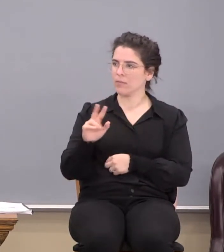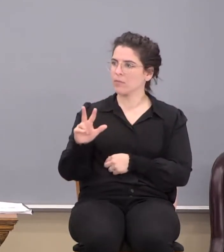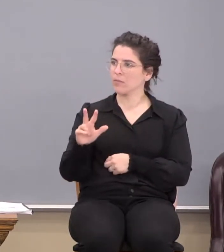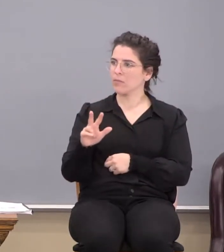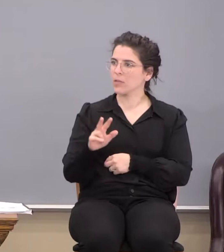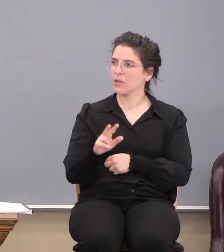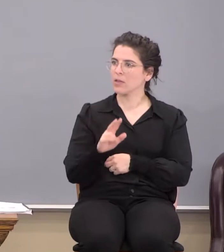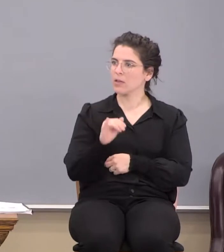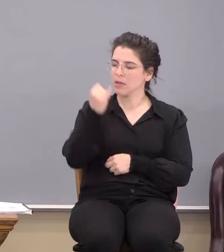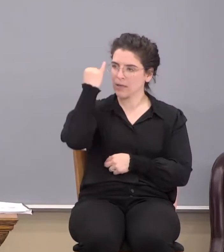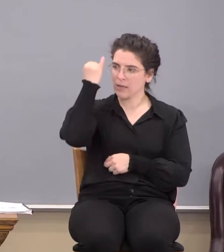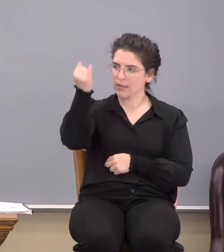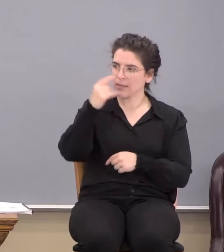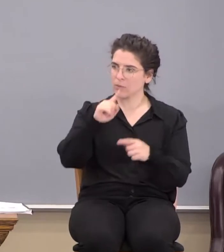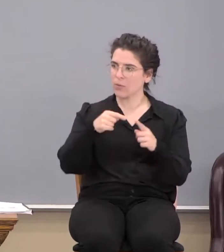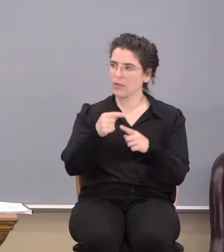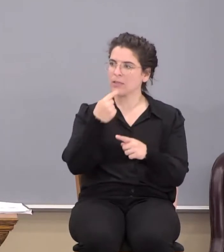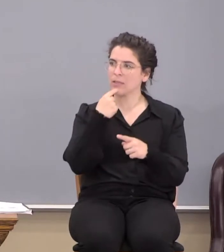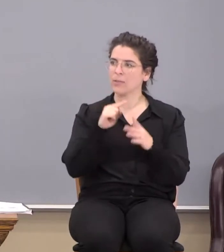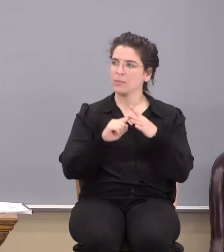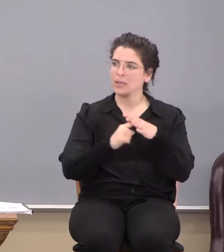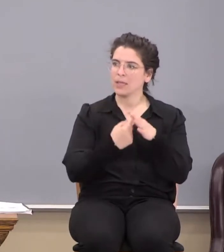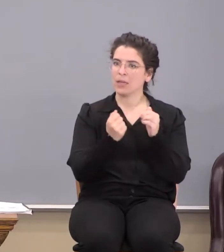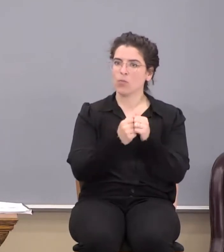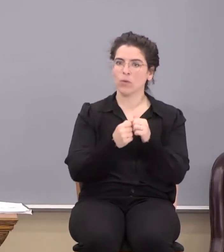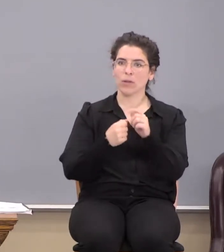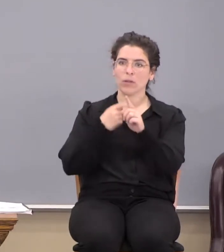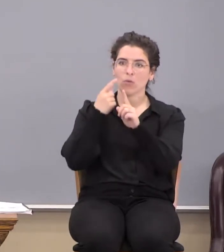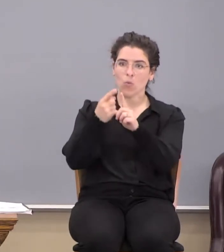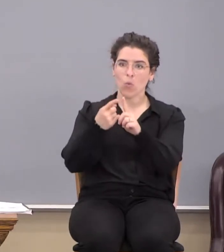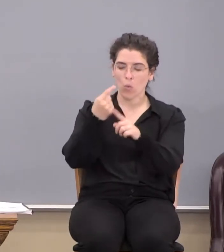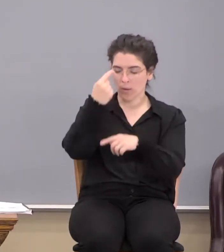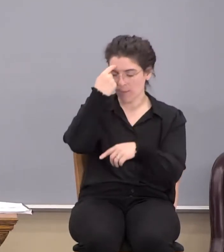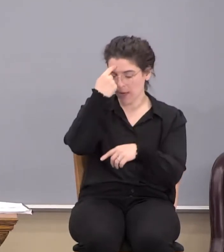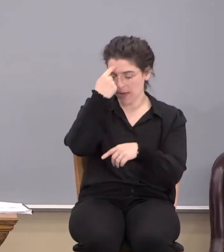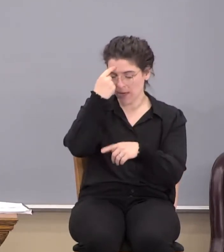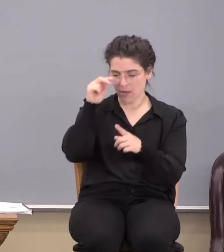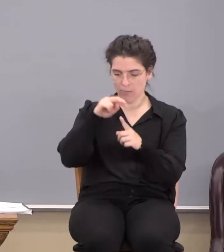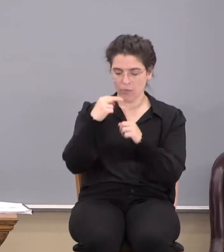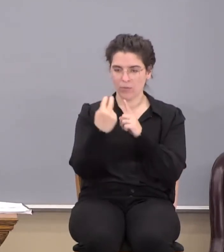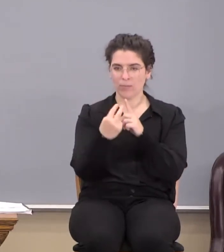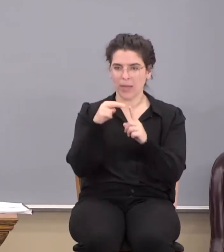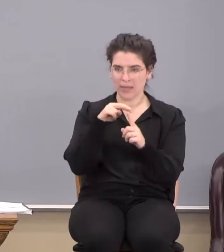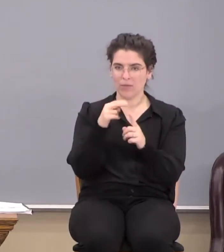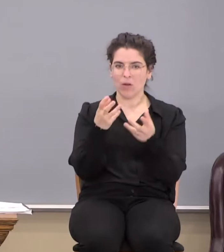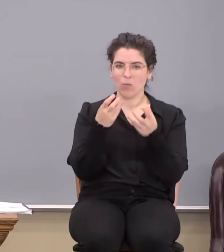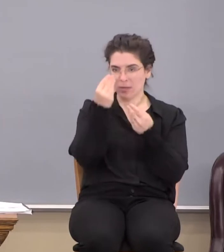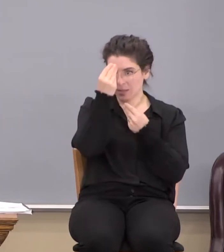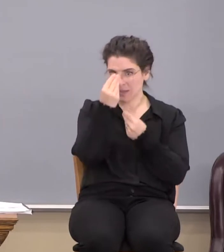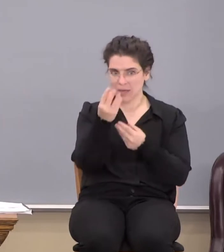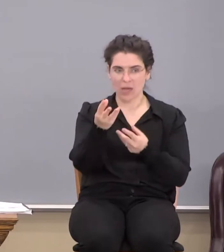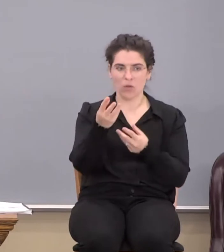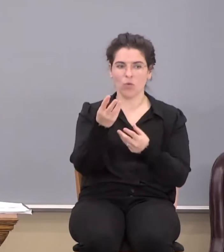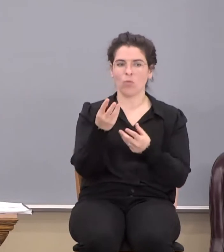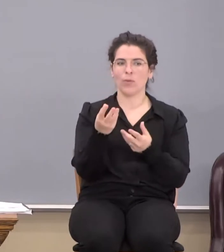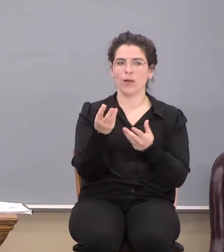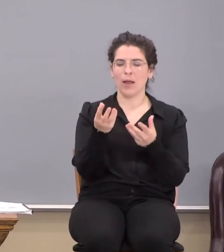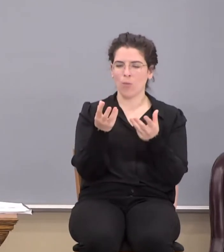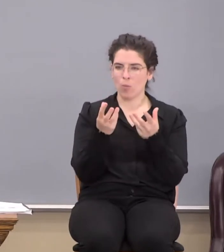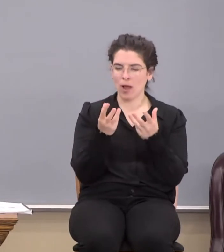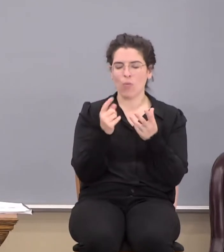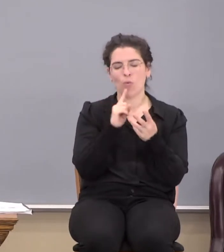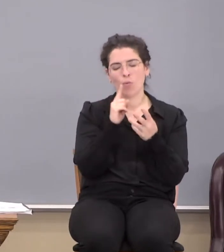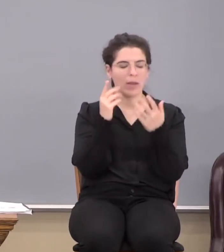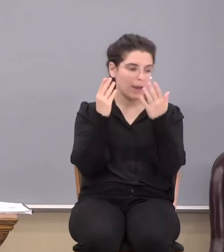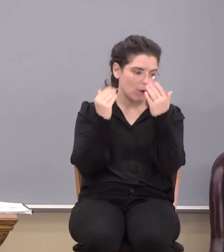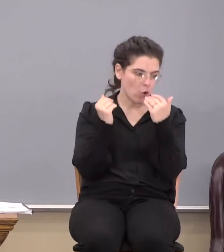So with that idea, when it says begin with the end in mind, what I want to do is I want to tell you where I want to, where I